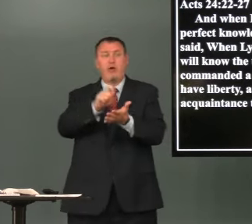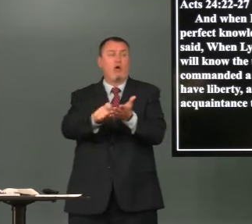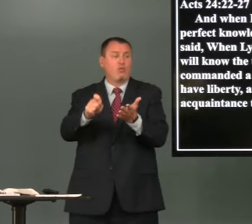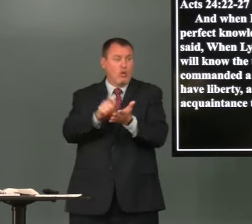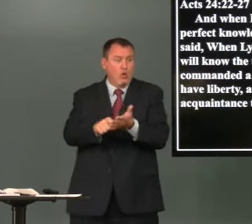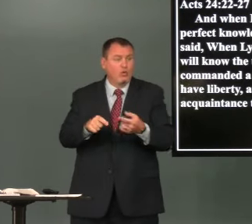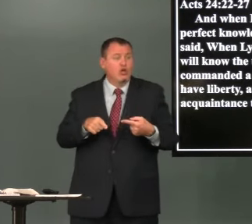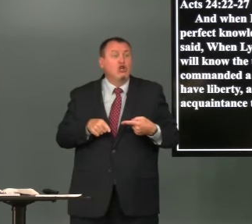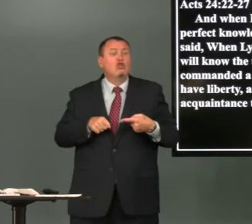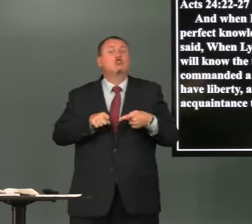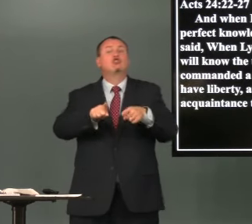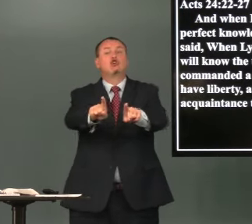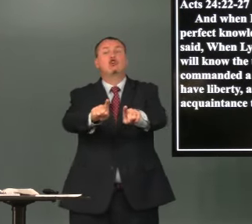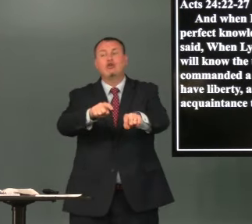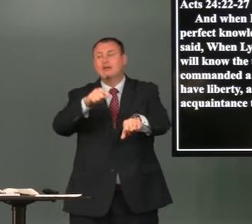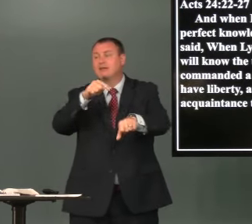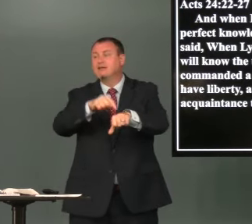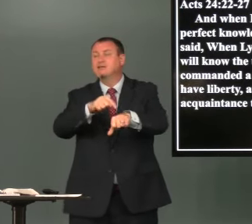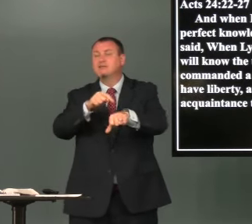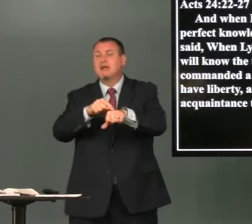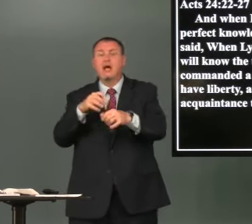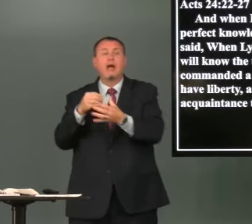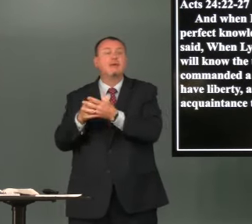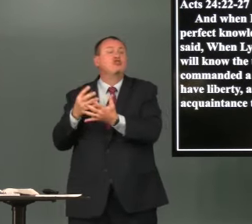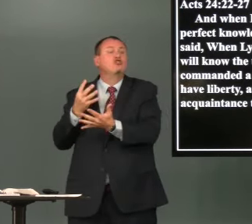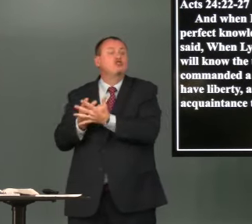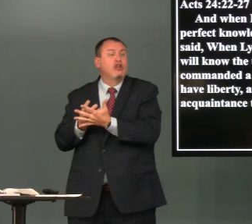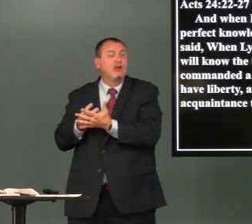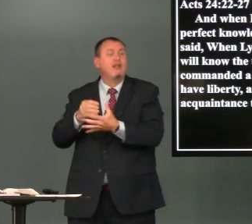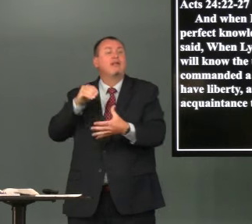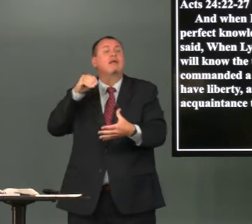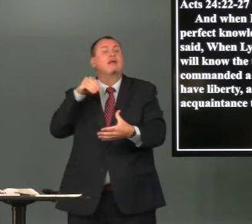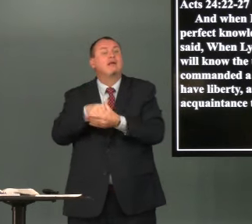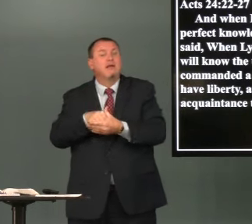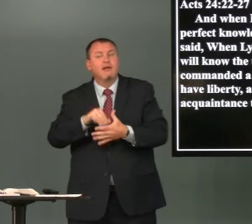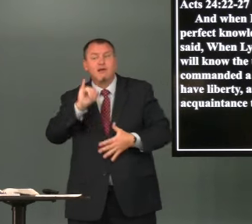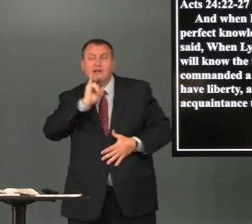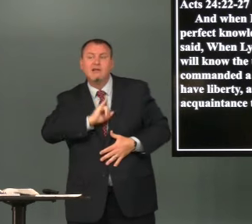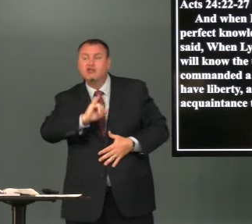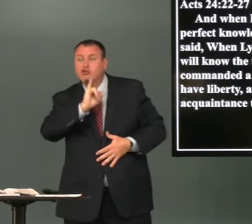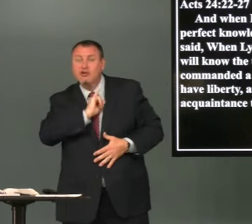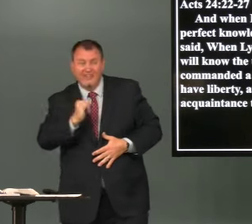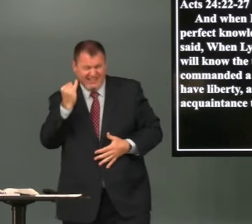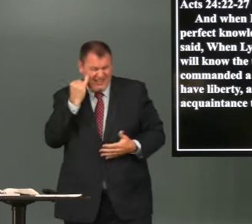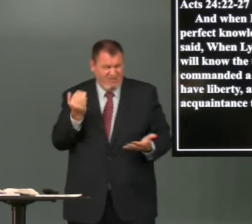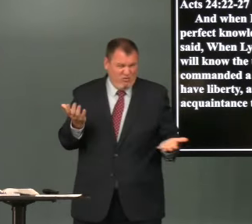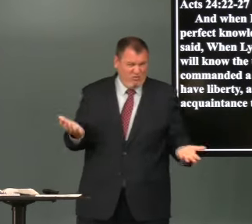and i believe paul wrote this during his time in jail in israel